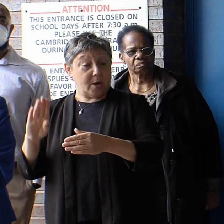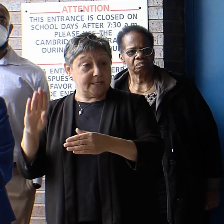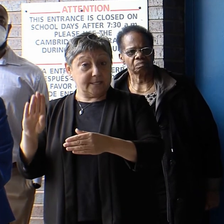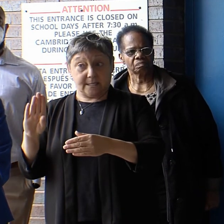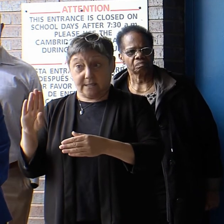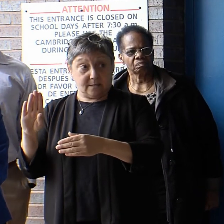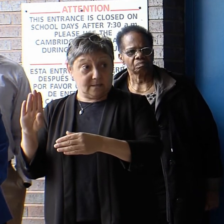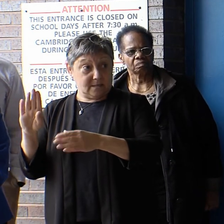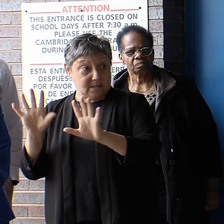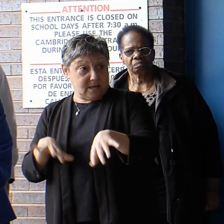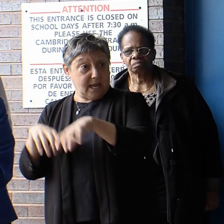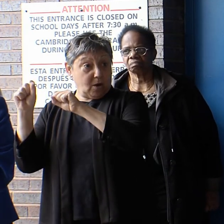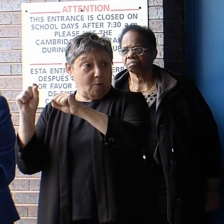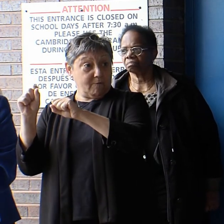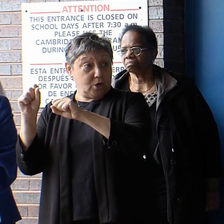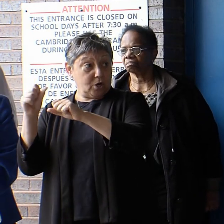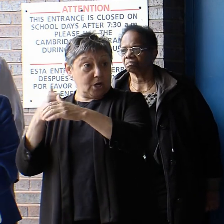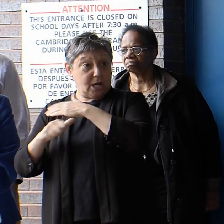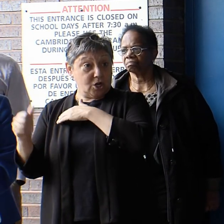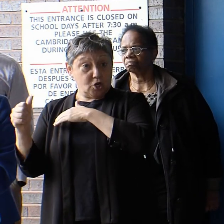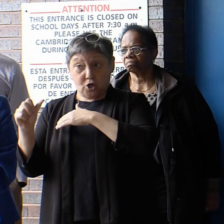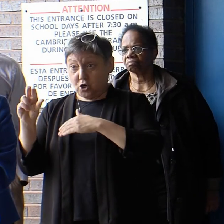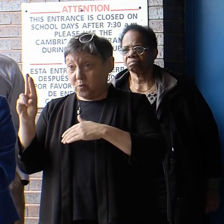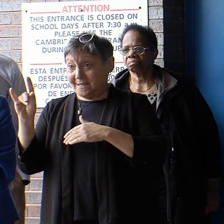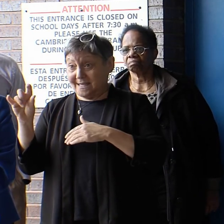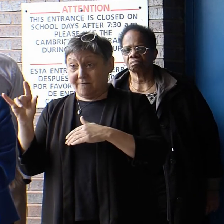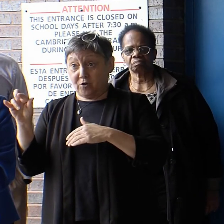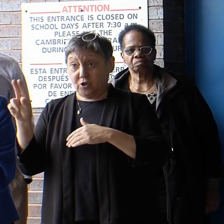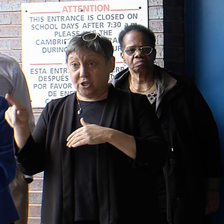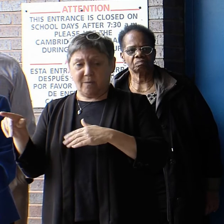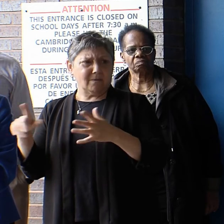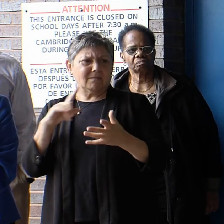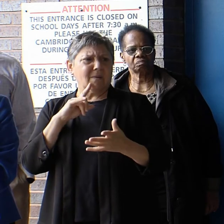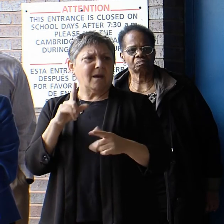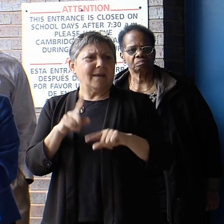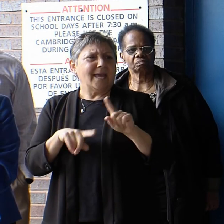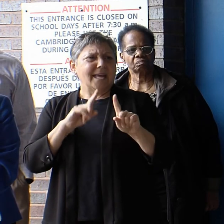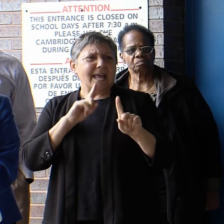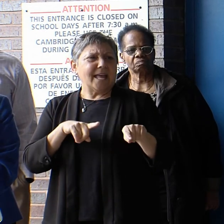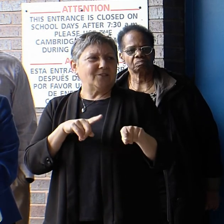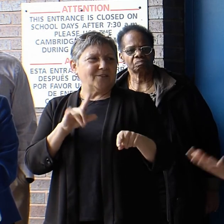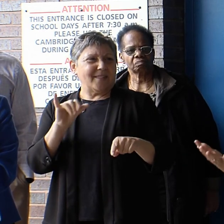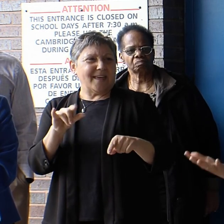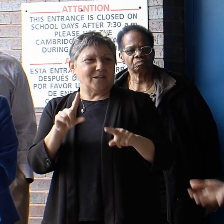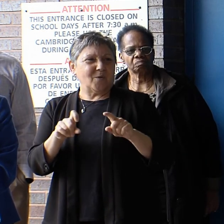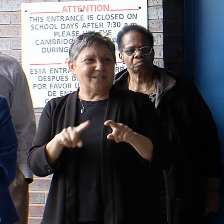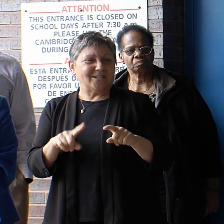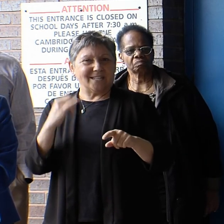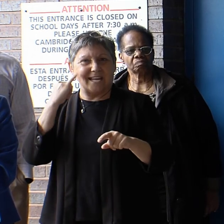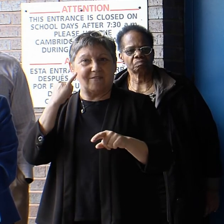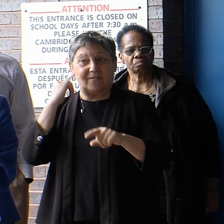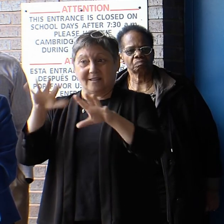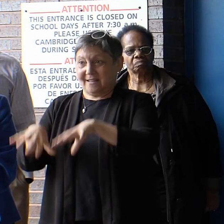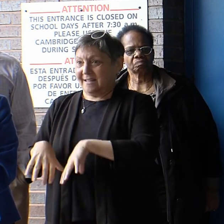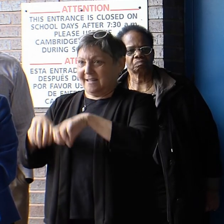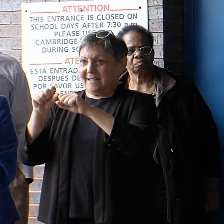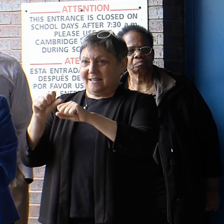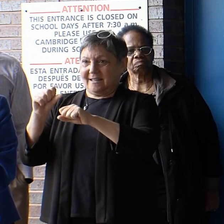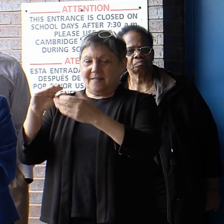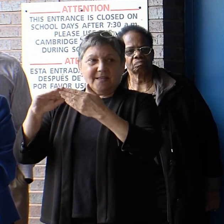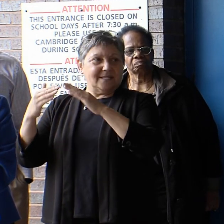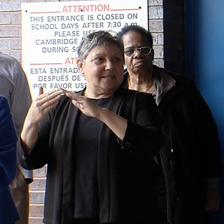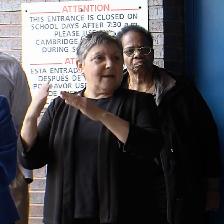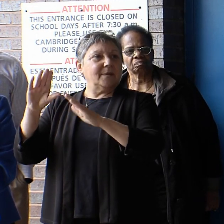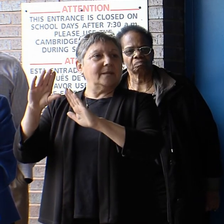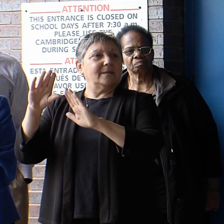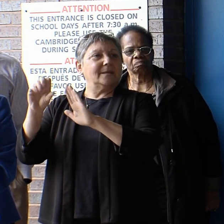I mean, in a, I think that's an impossible question to answer because in the case of receivership, that wouldn't be our decision to